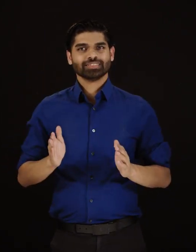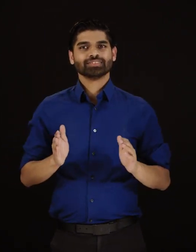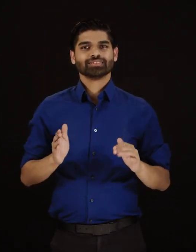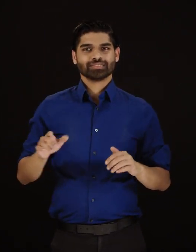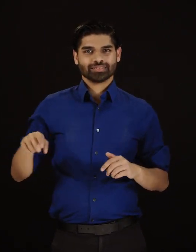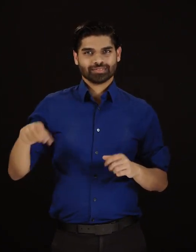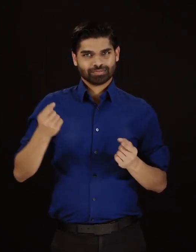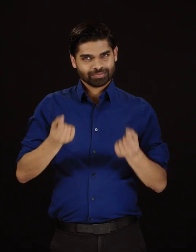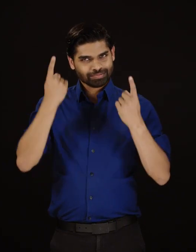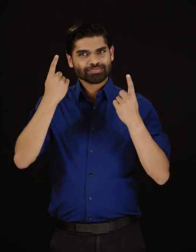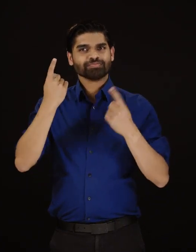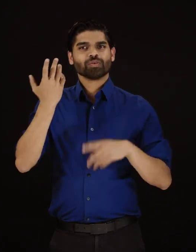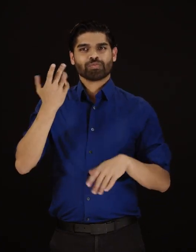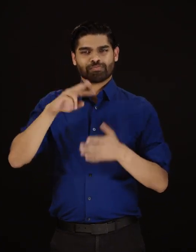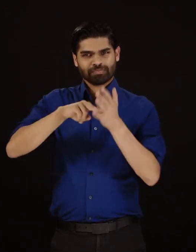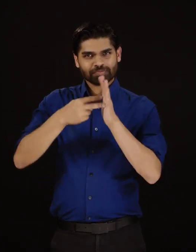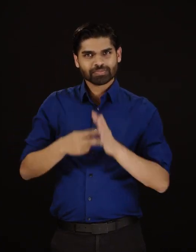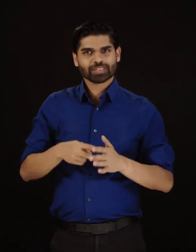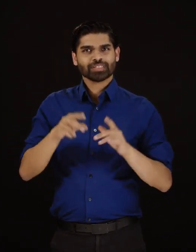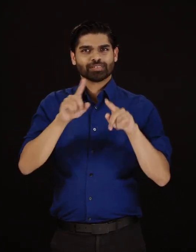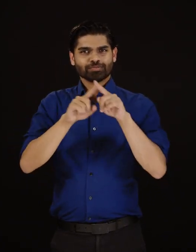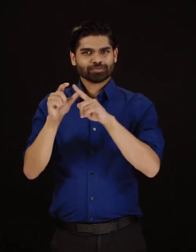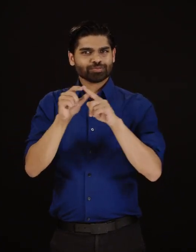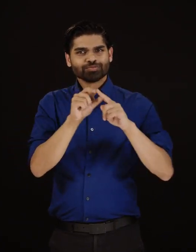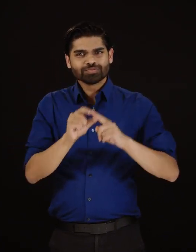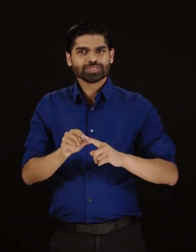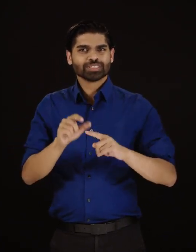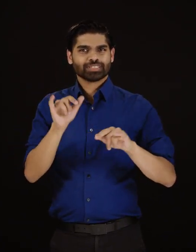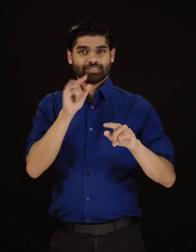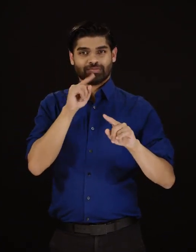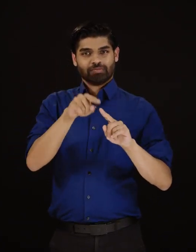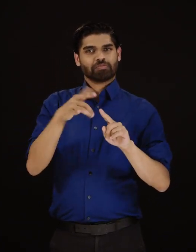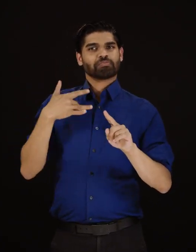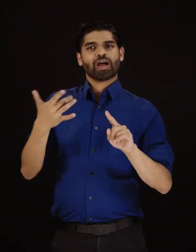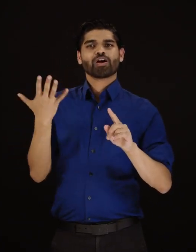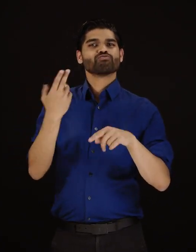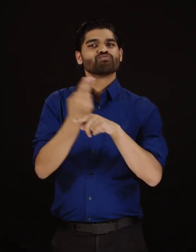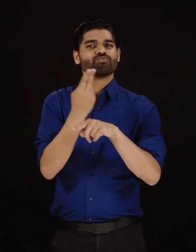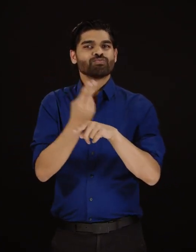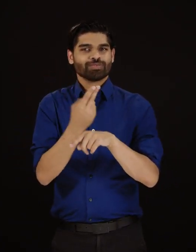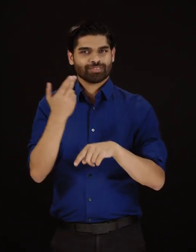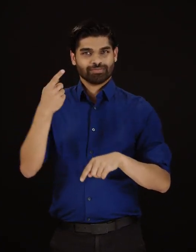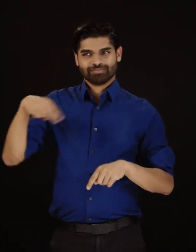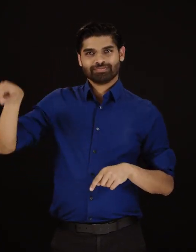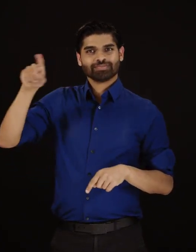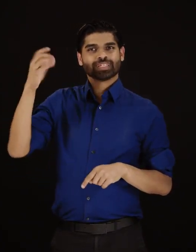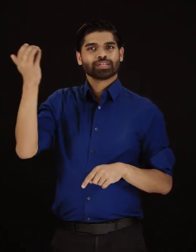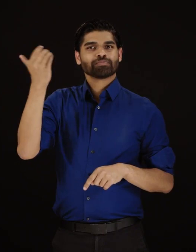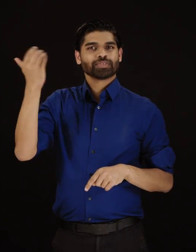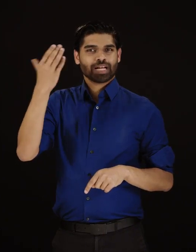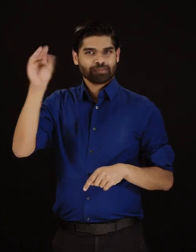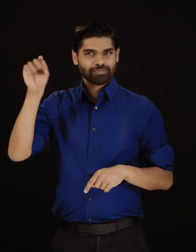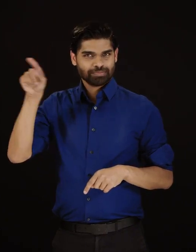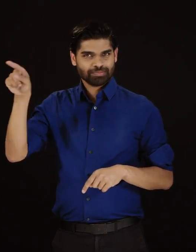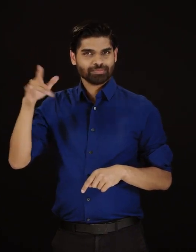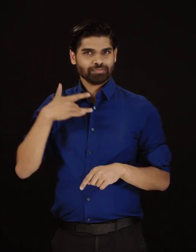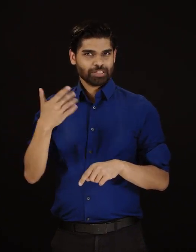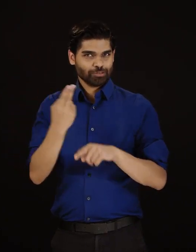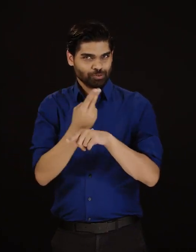will cover features and services. Features and services may be included as part of a plan or provided for a fee at the